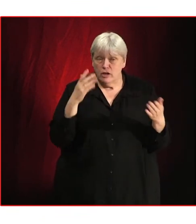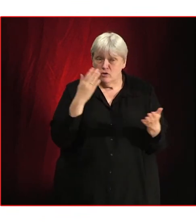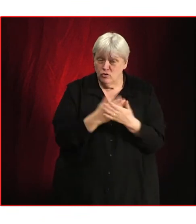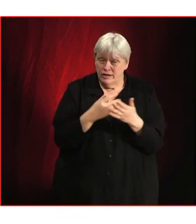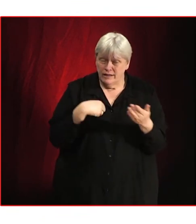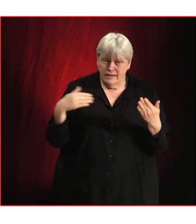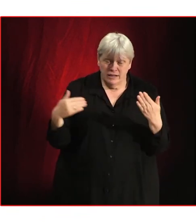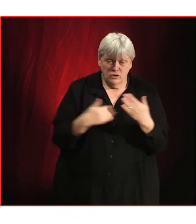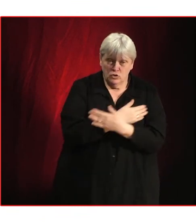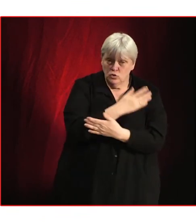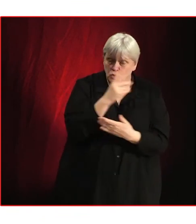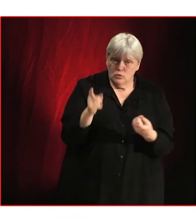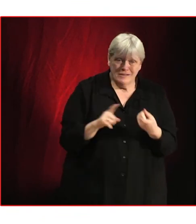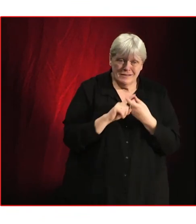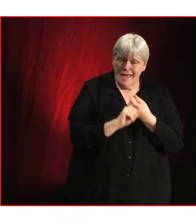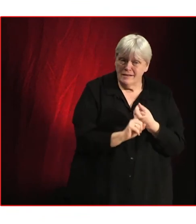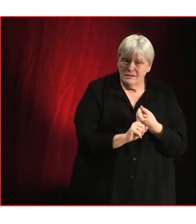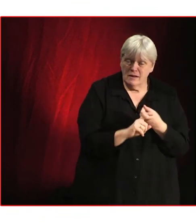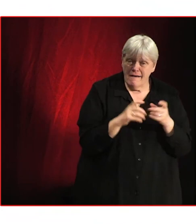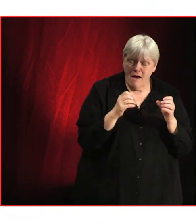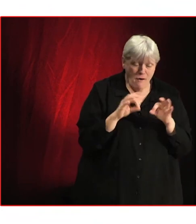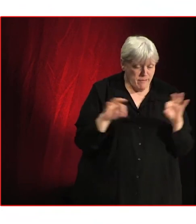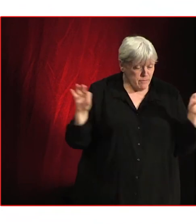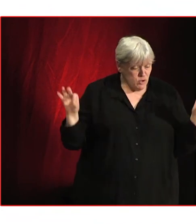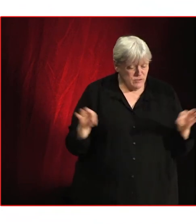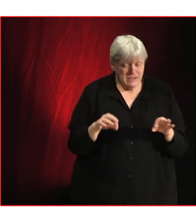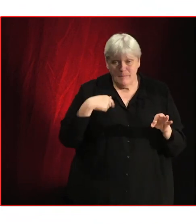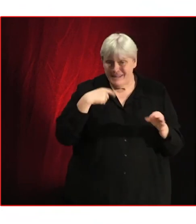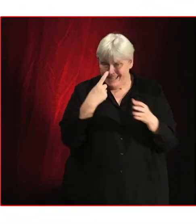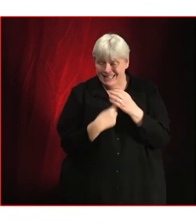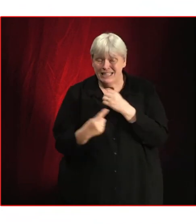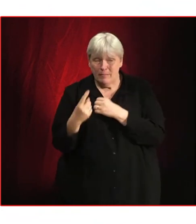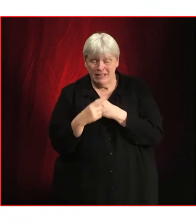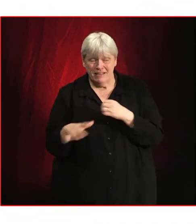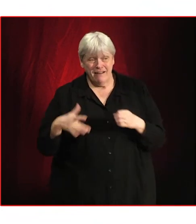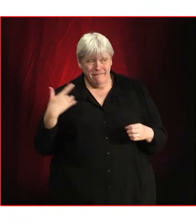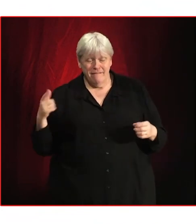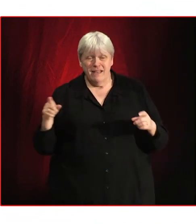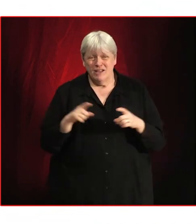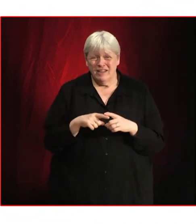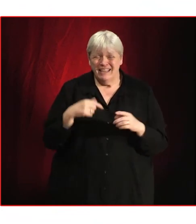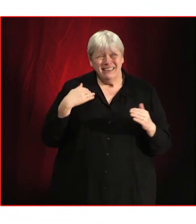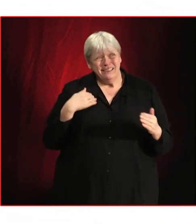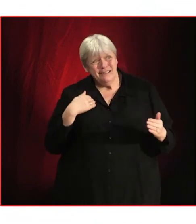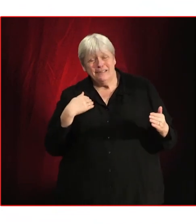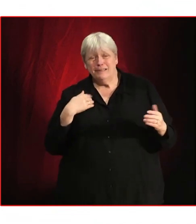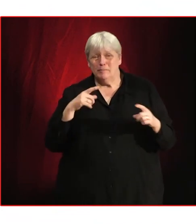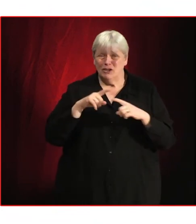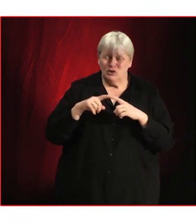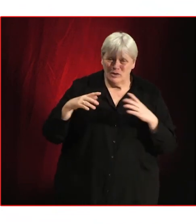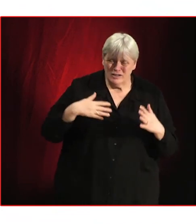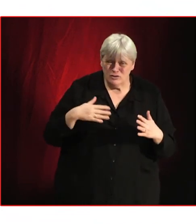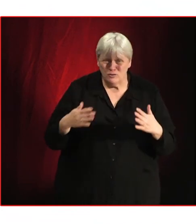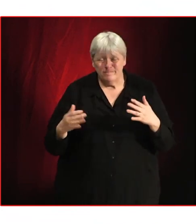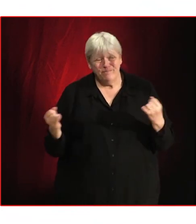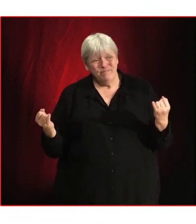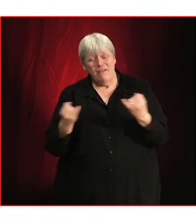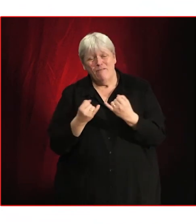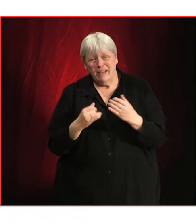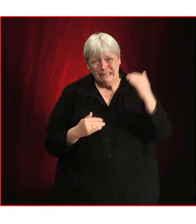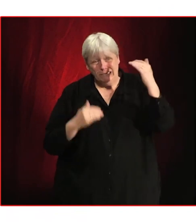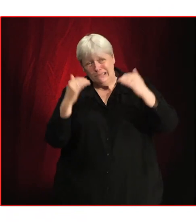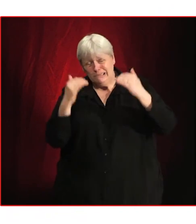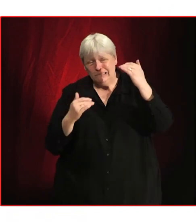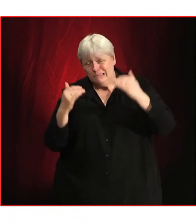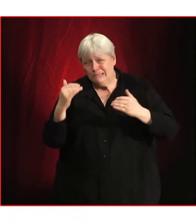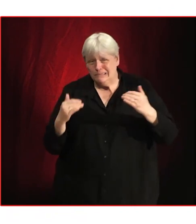reset of music streaming. As an independent musician, I do feel like the small guy up against a big grizzly world full of sharks, labels